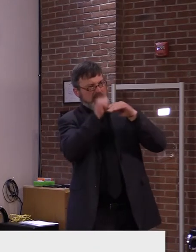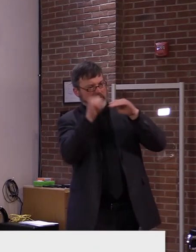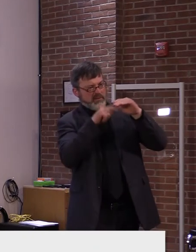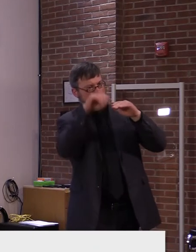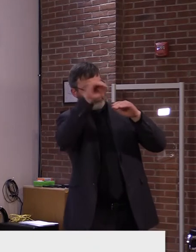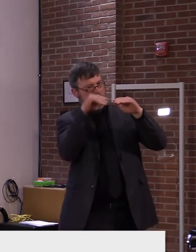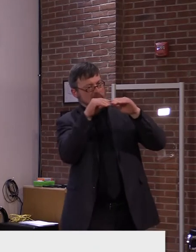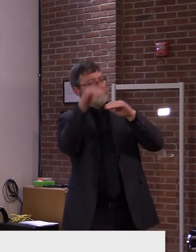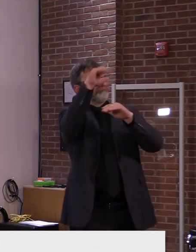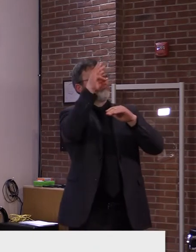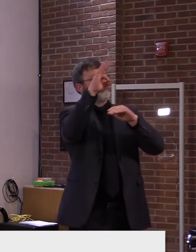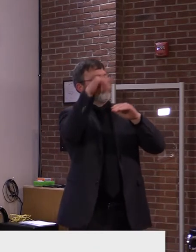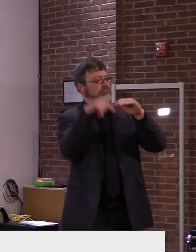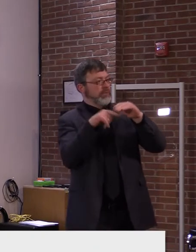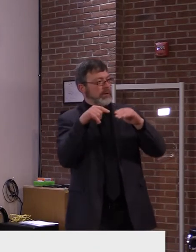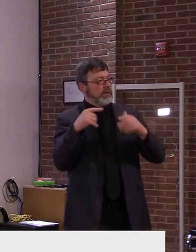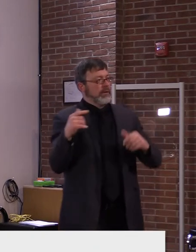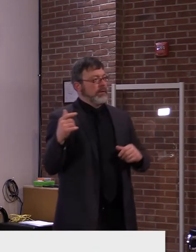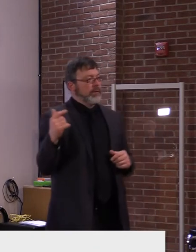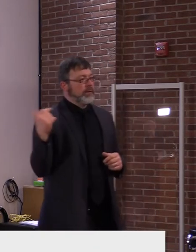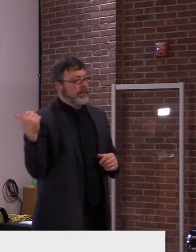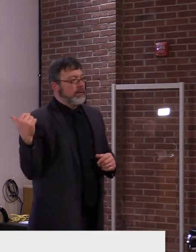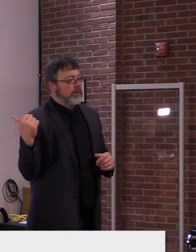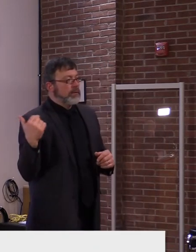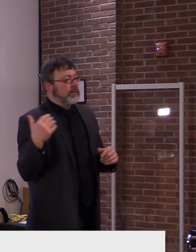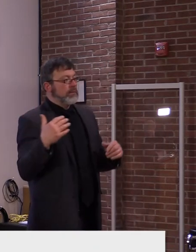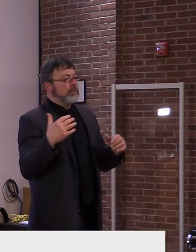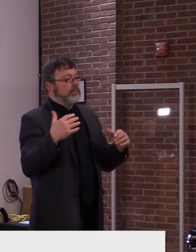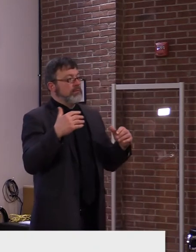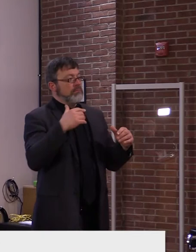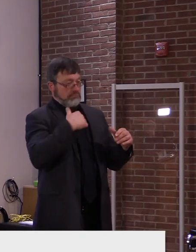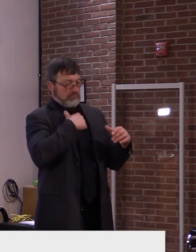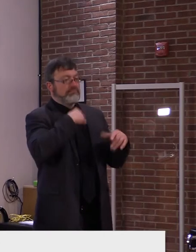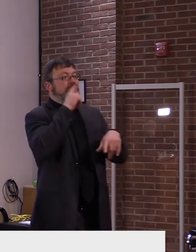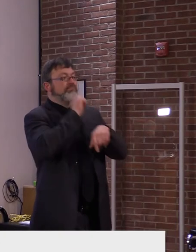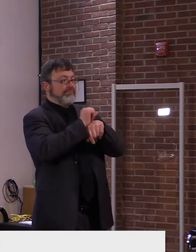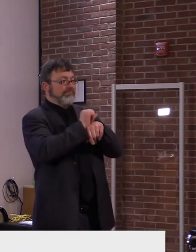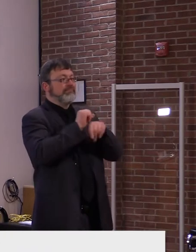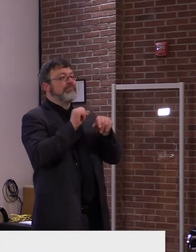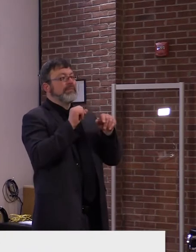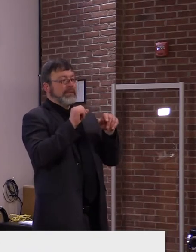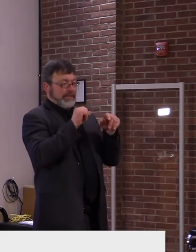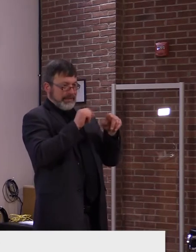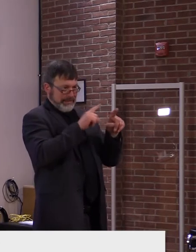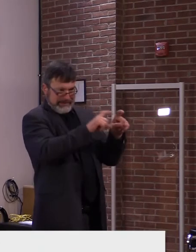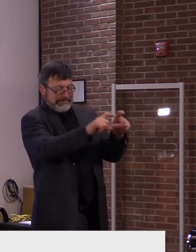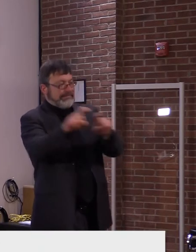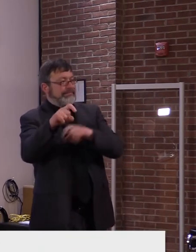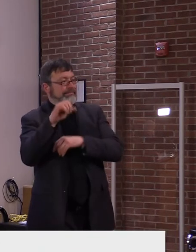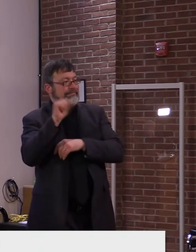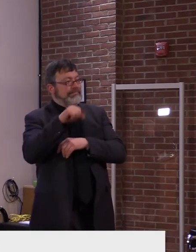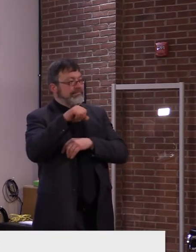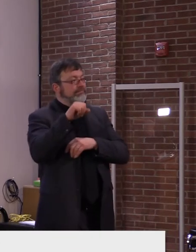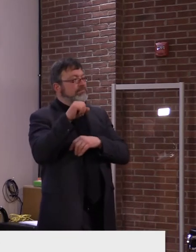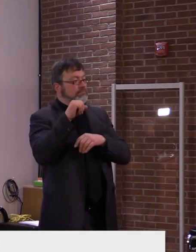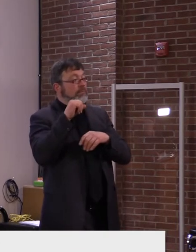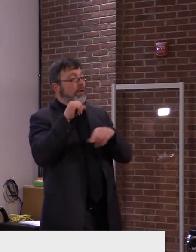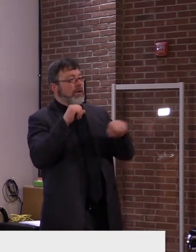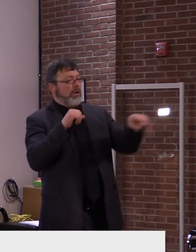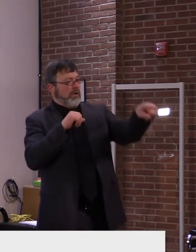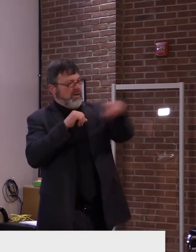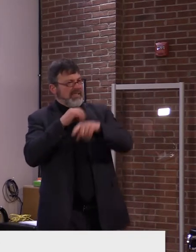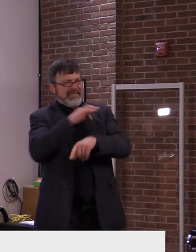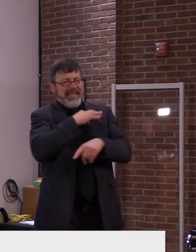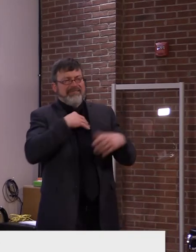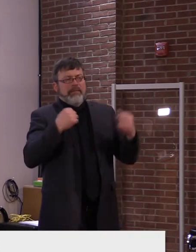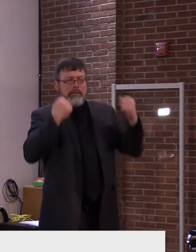of, uh, those staff that have, uh, gotten vaccination. Um, we, in our guidance, we